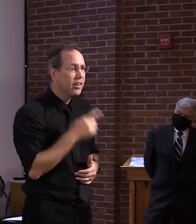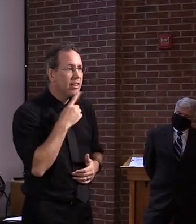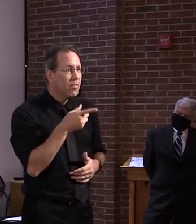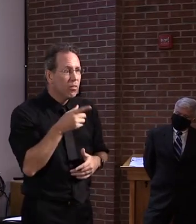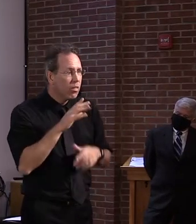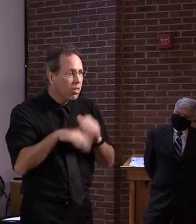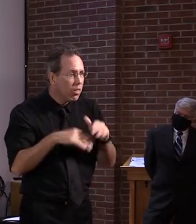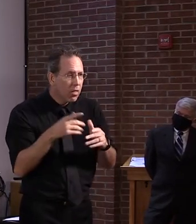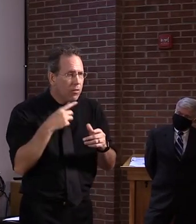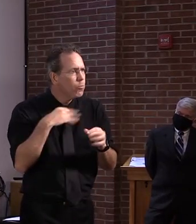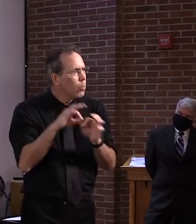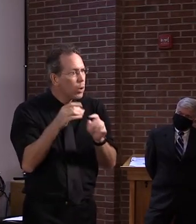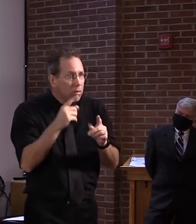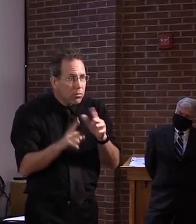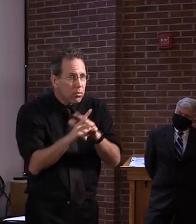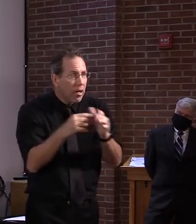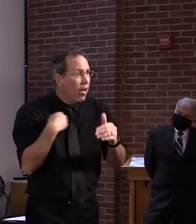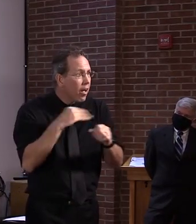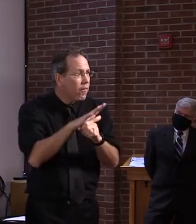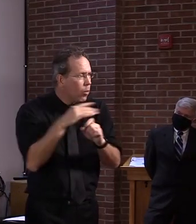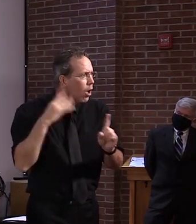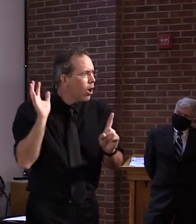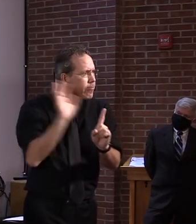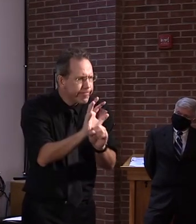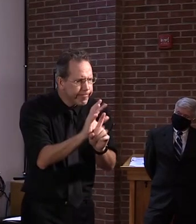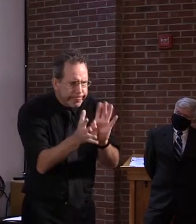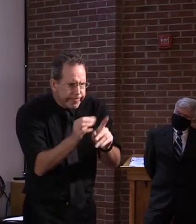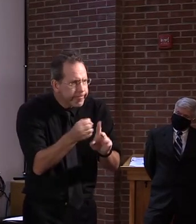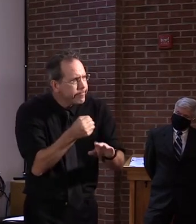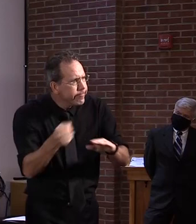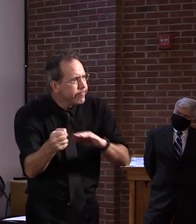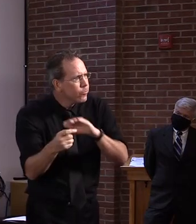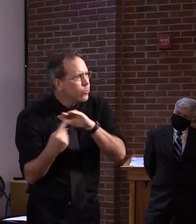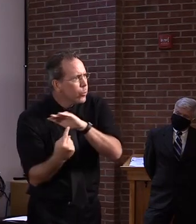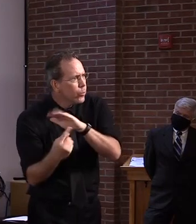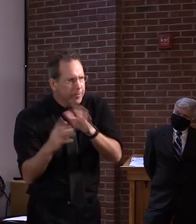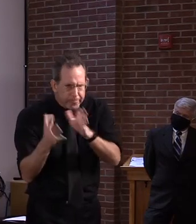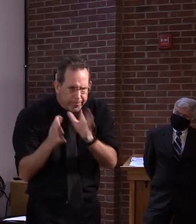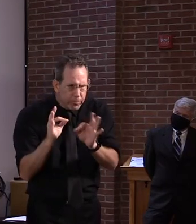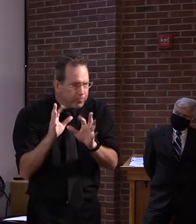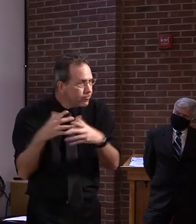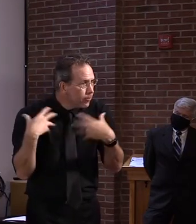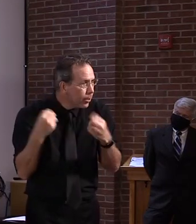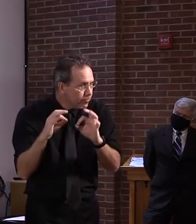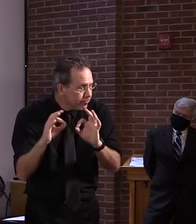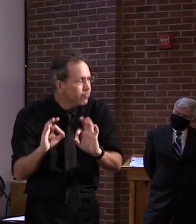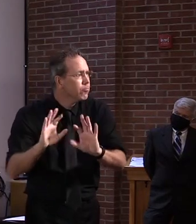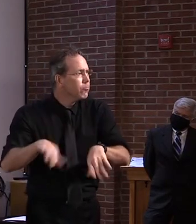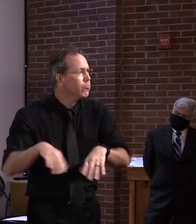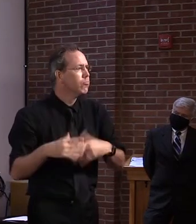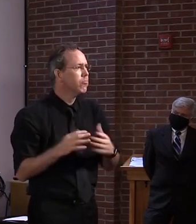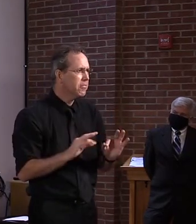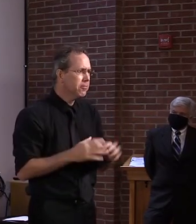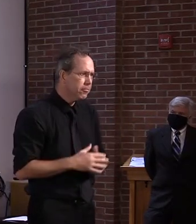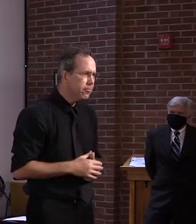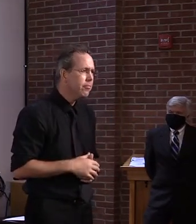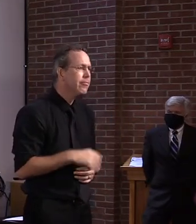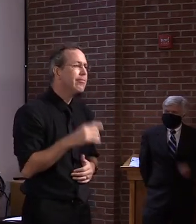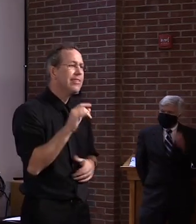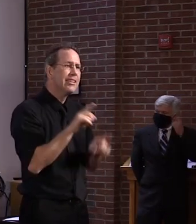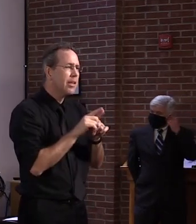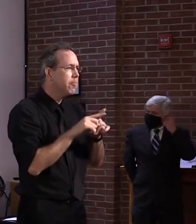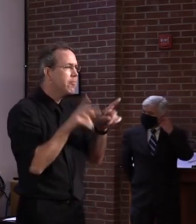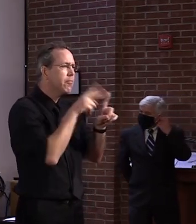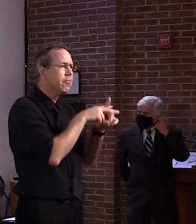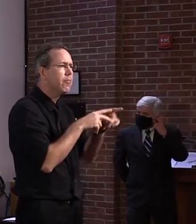uh, we all benefit. Uh, so, you know, this, this, this happened to Germany as well. it's